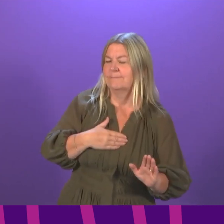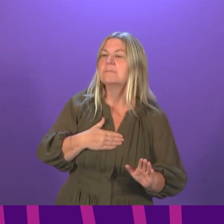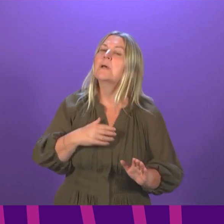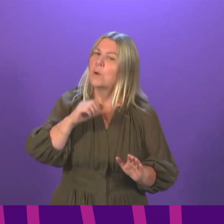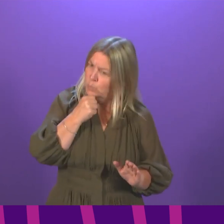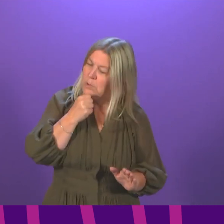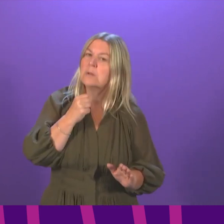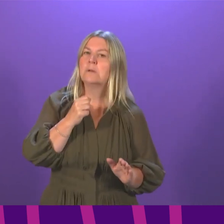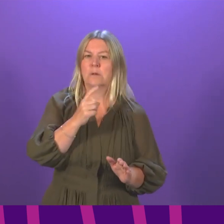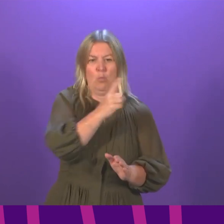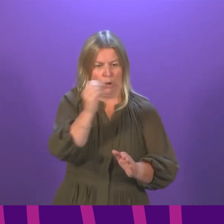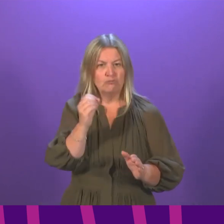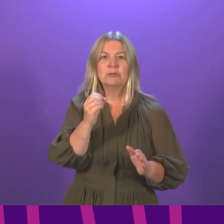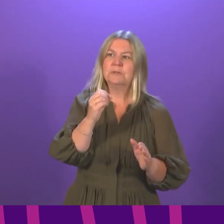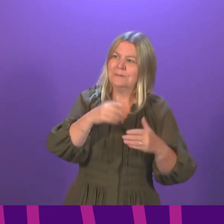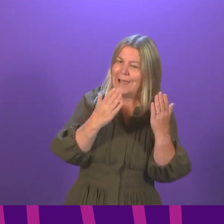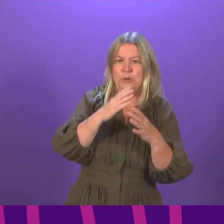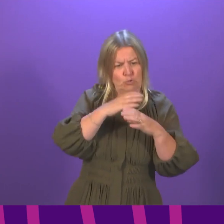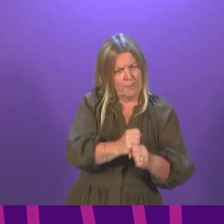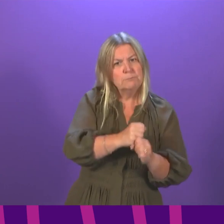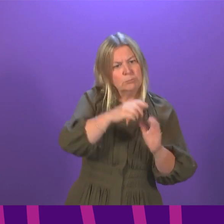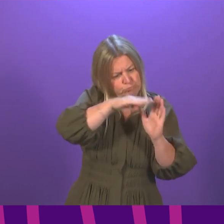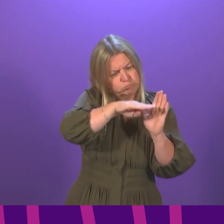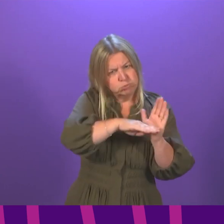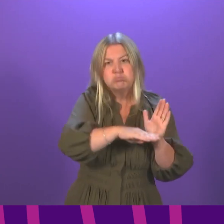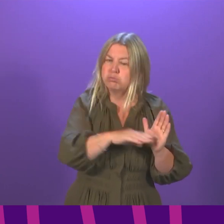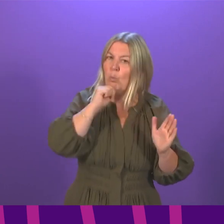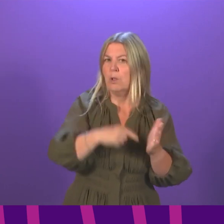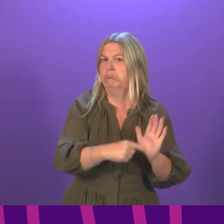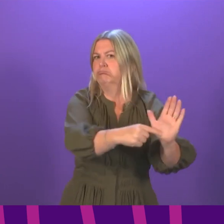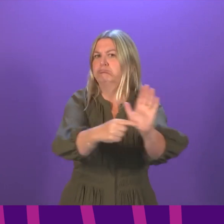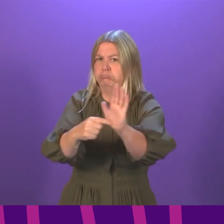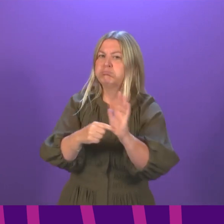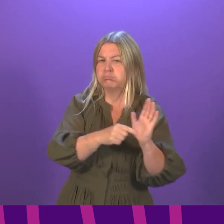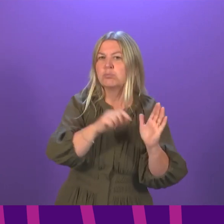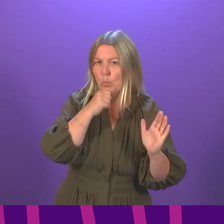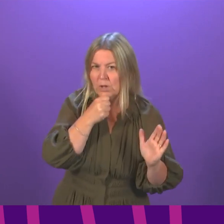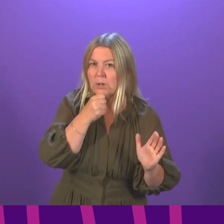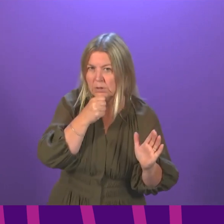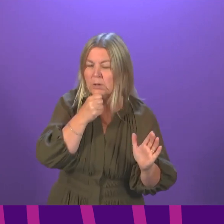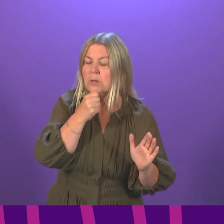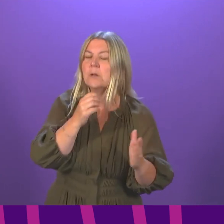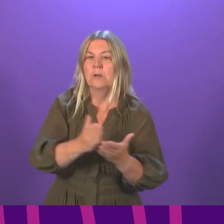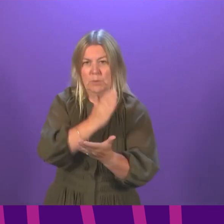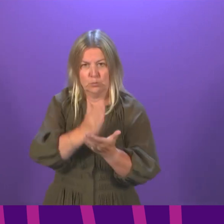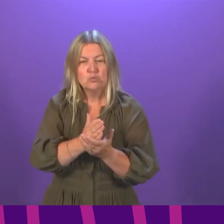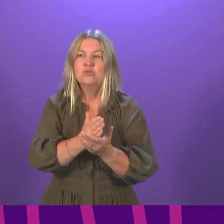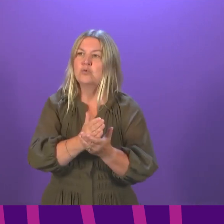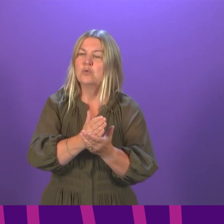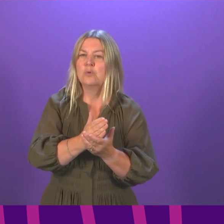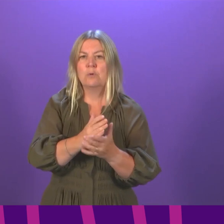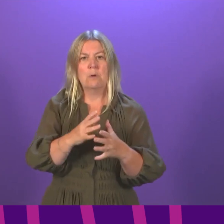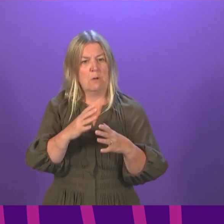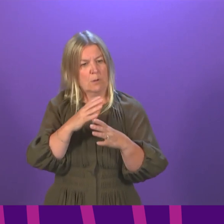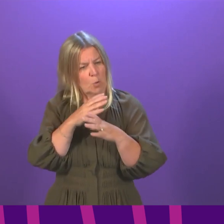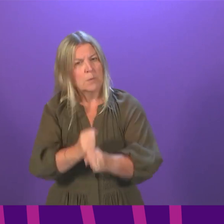terms of our 100 days commitment. We will set out, as soon as possible, exactly how we intend to take forward the commitment to